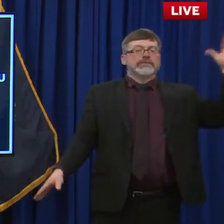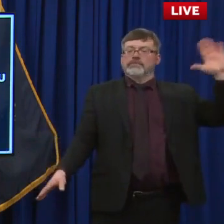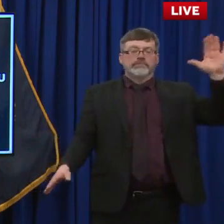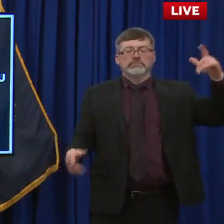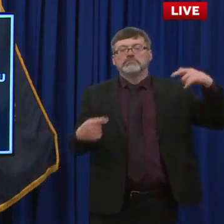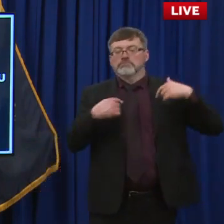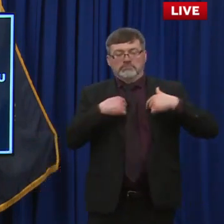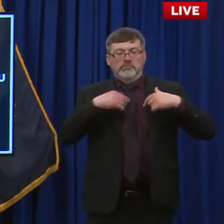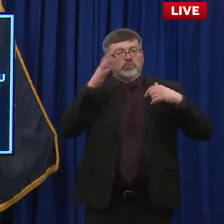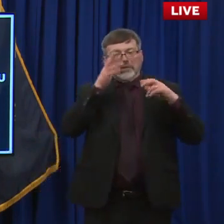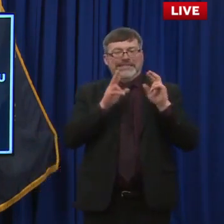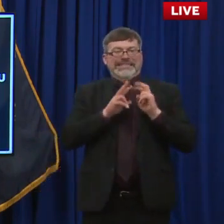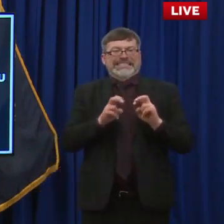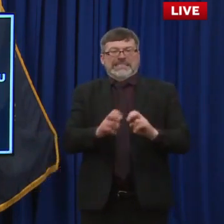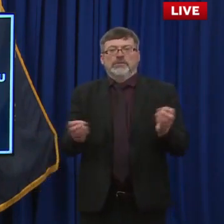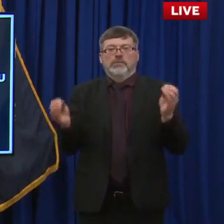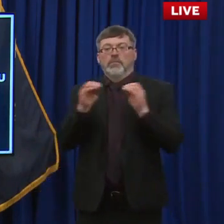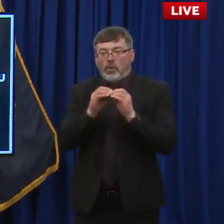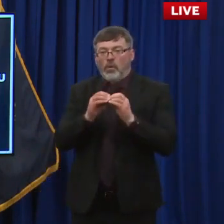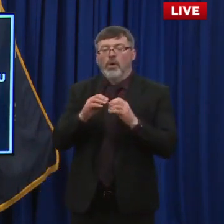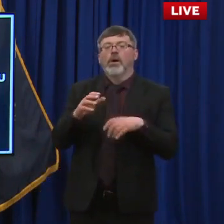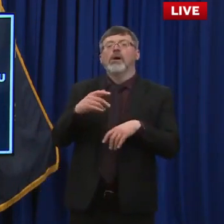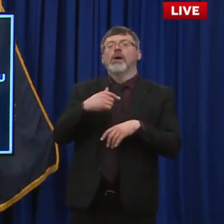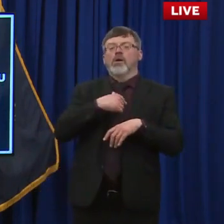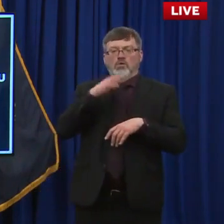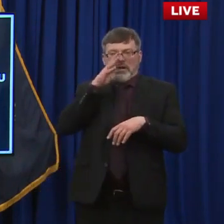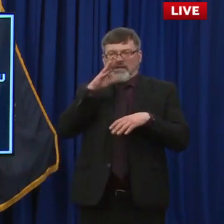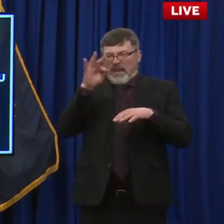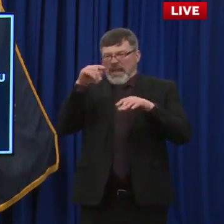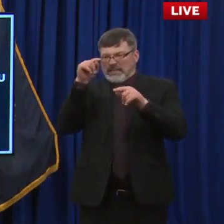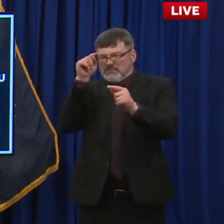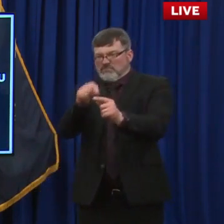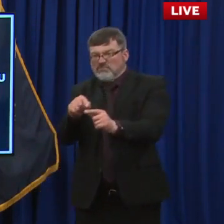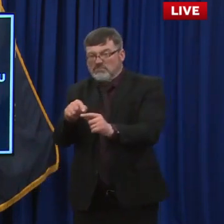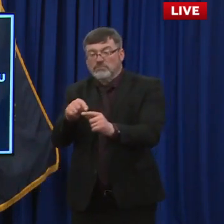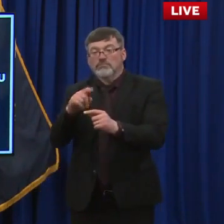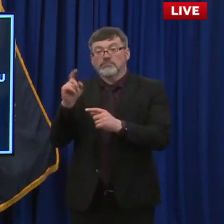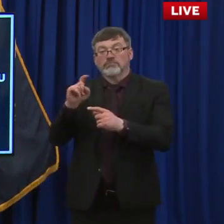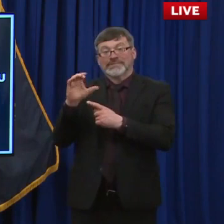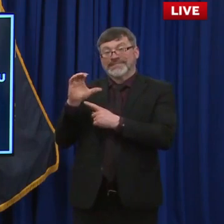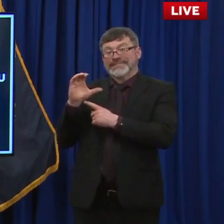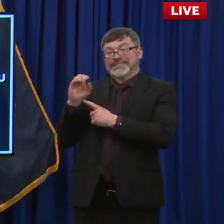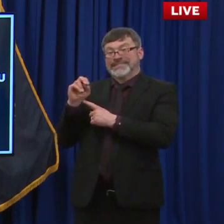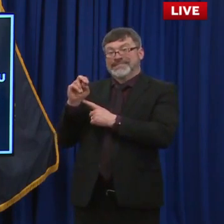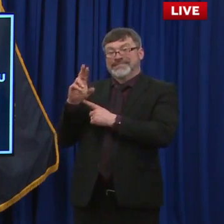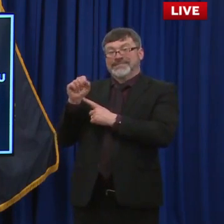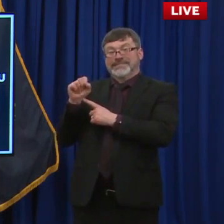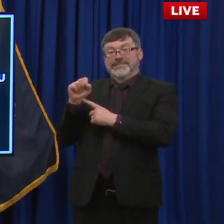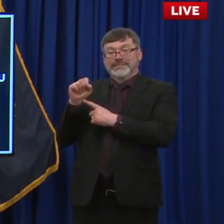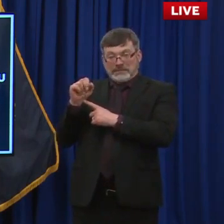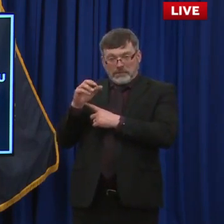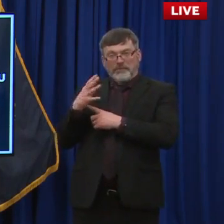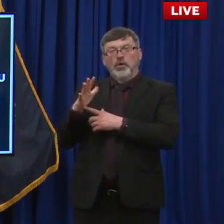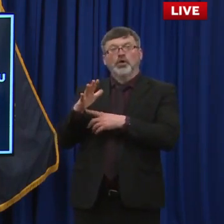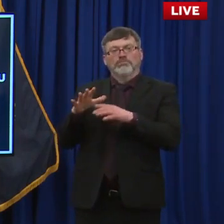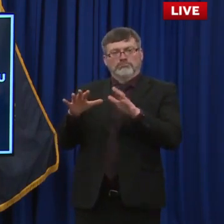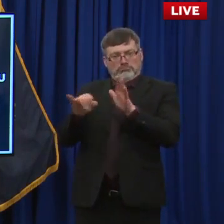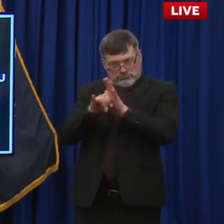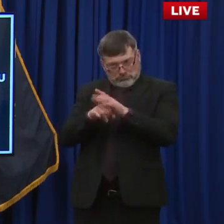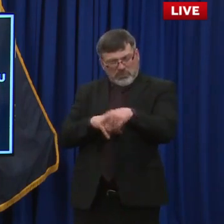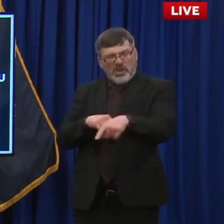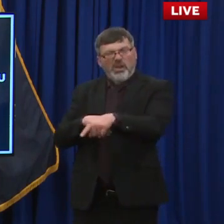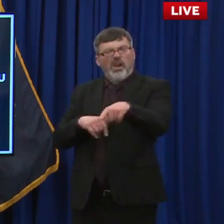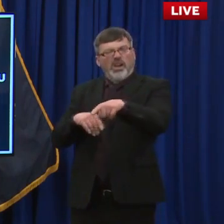looking at really vulnerable pockets within census tracts, which is different than that county level. And if you read that report, they make a number of recommendations